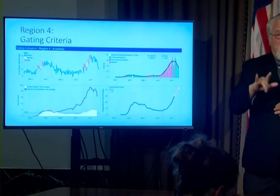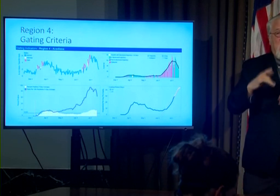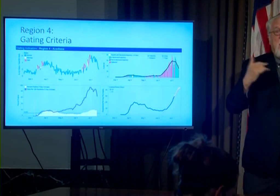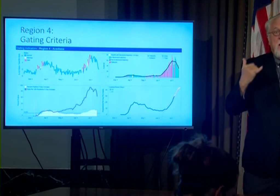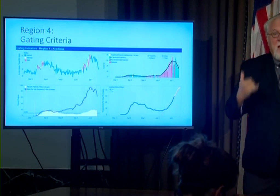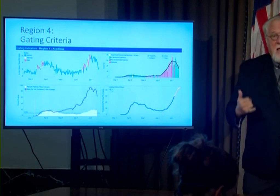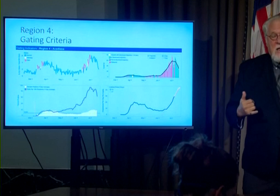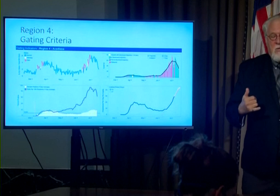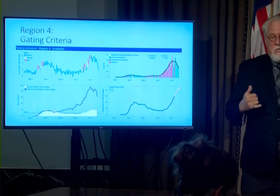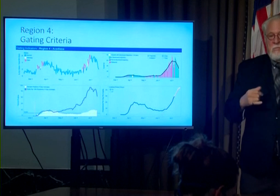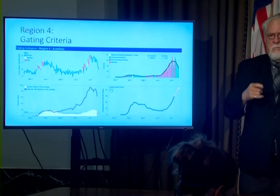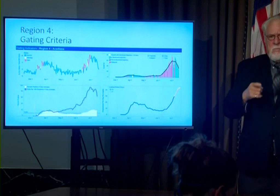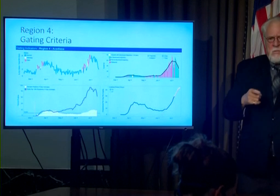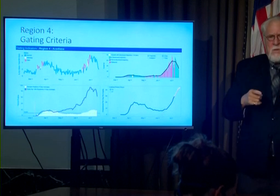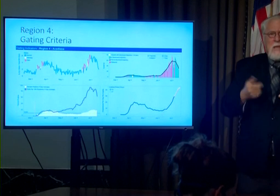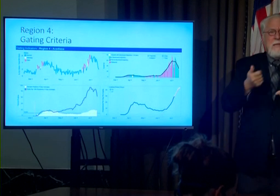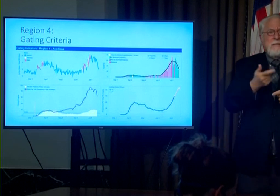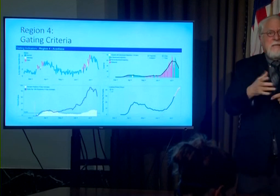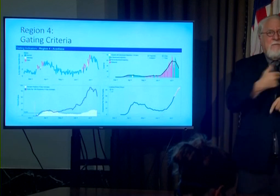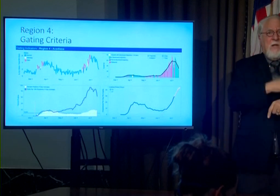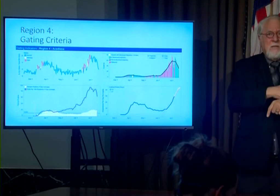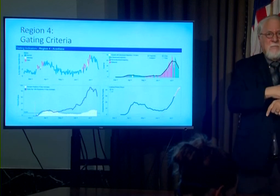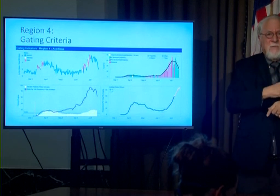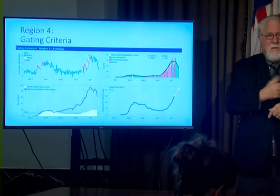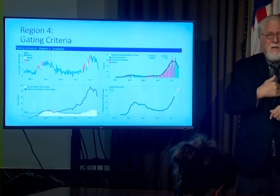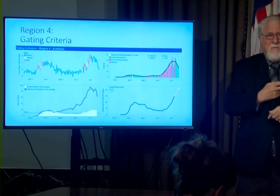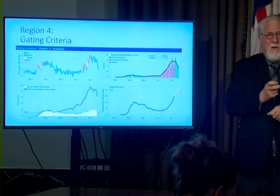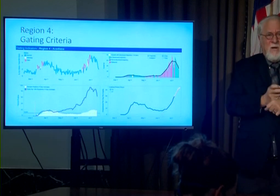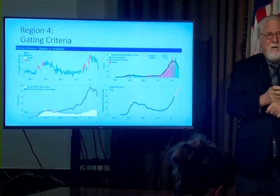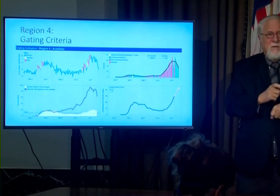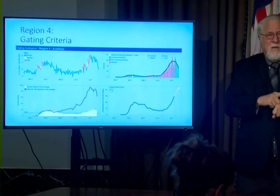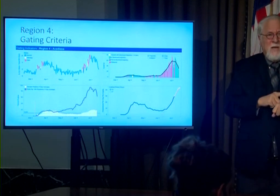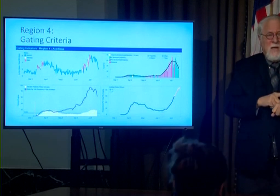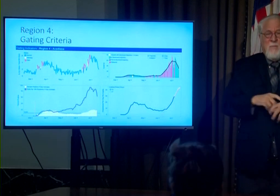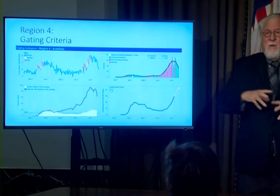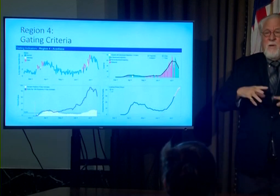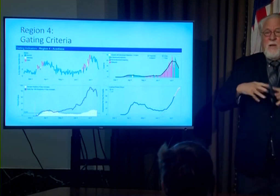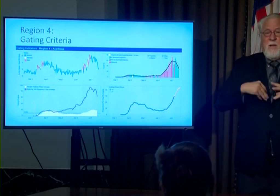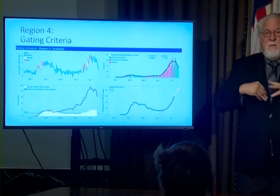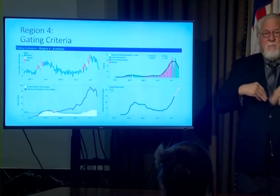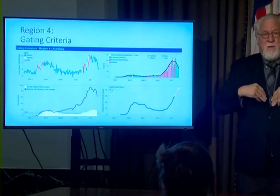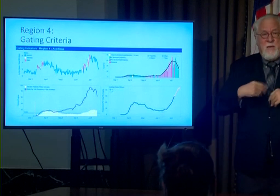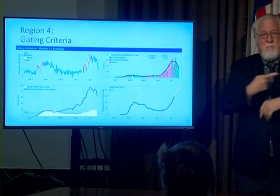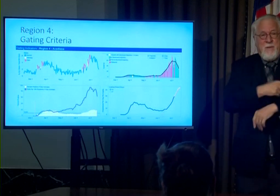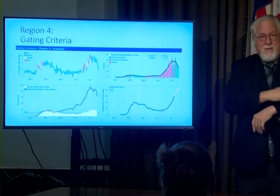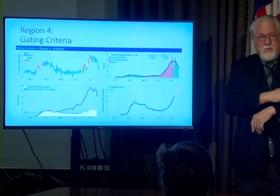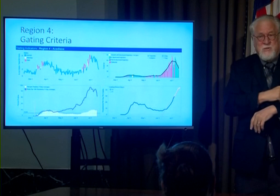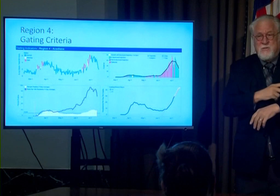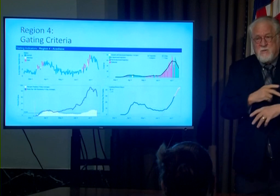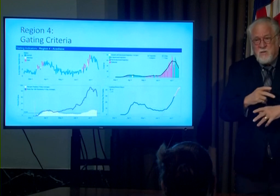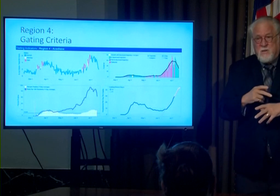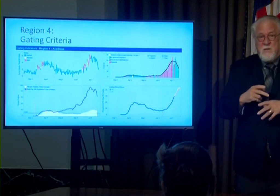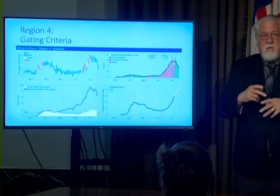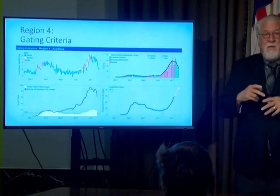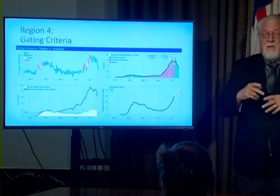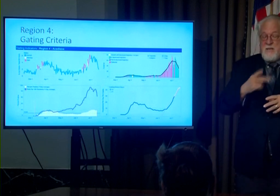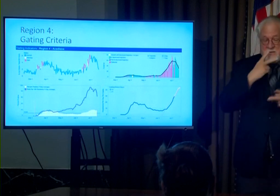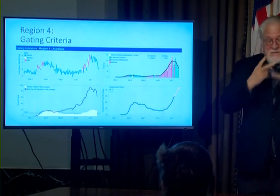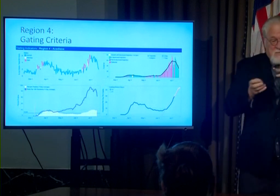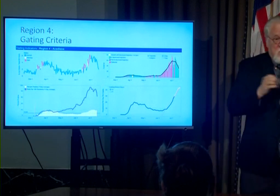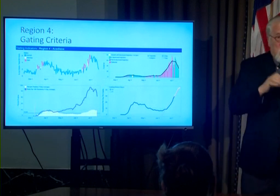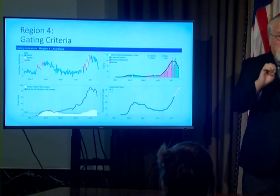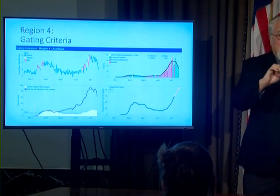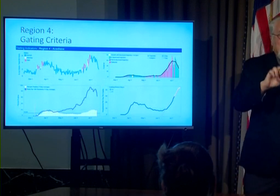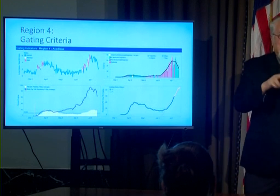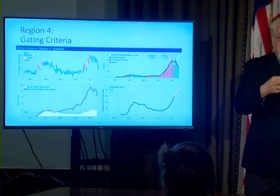we're starting to hit a point where several hospitals are having difficulties admitting patients and seeing patients in their emergency departments and are